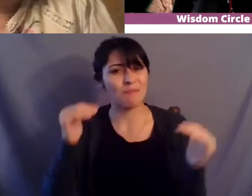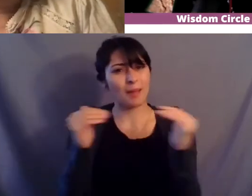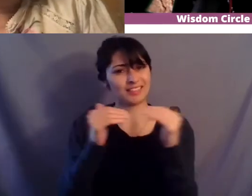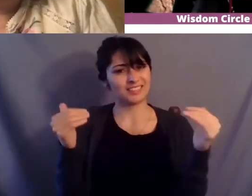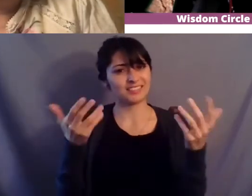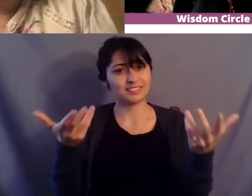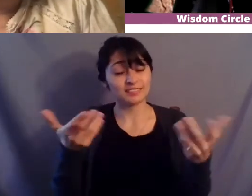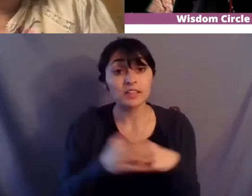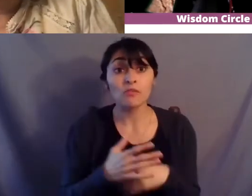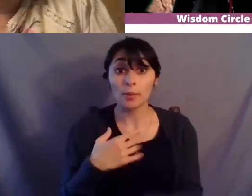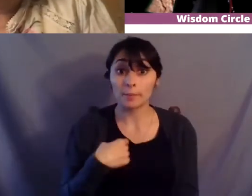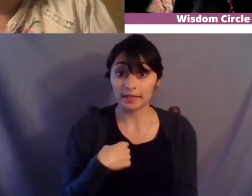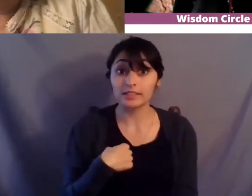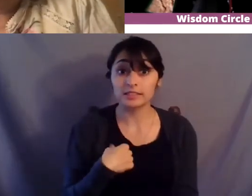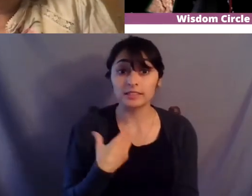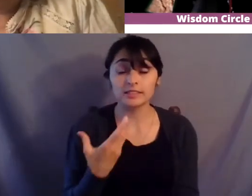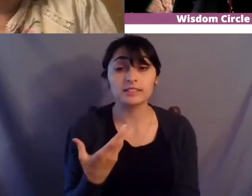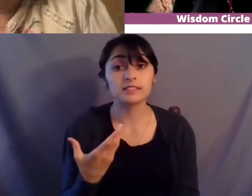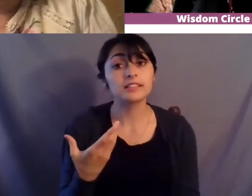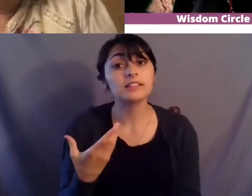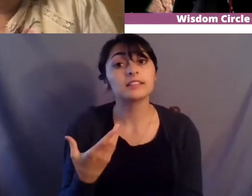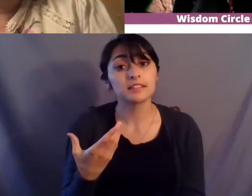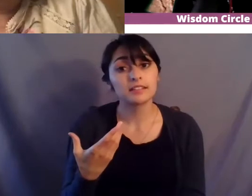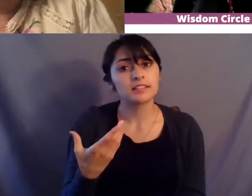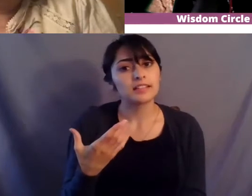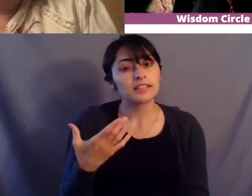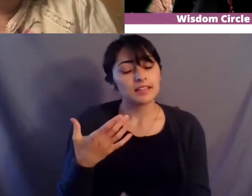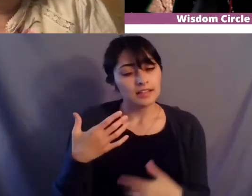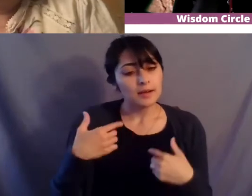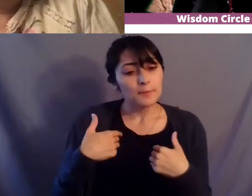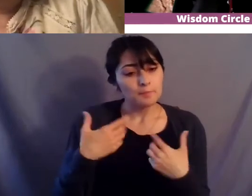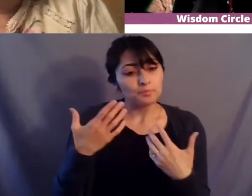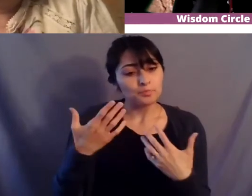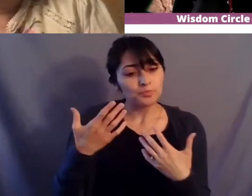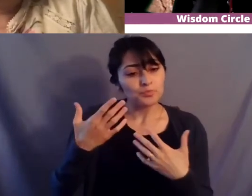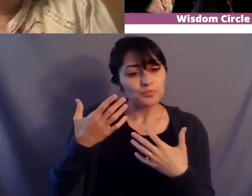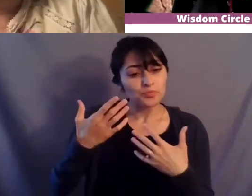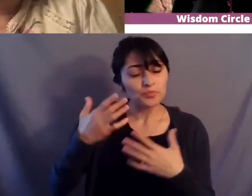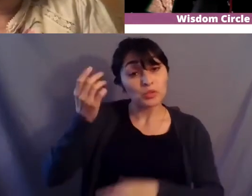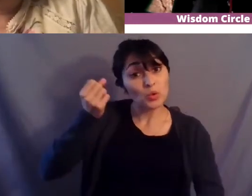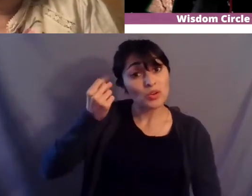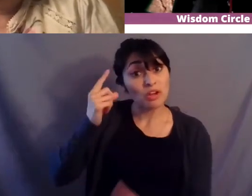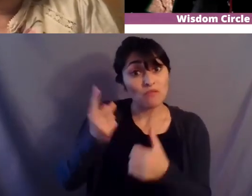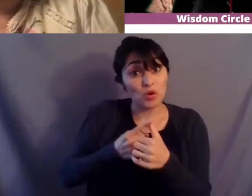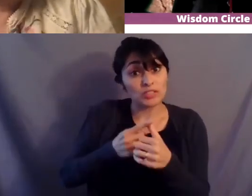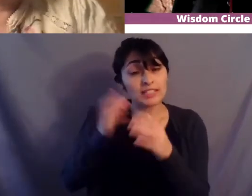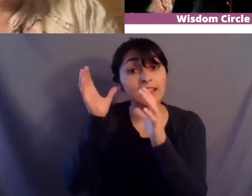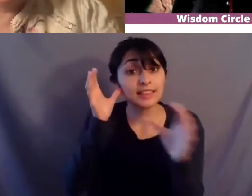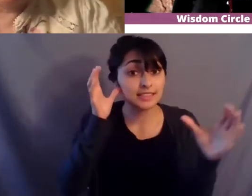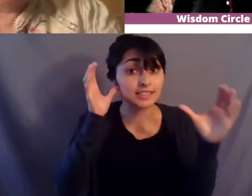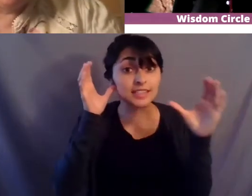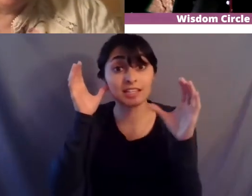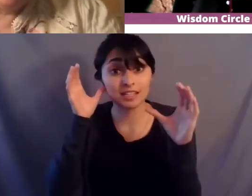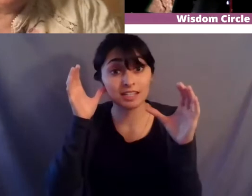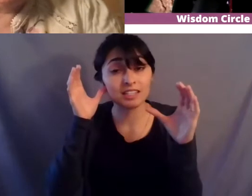it was it was really an understanding of first listening very very